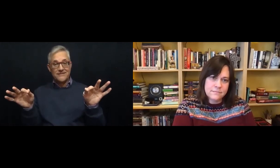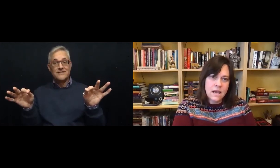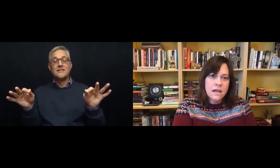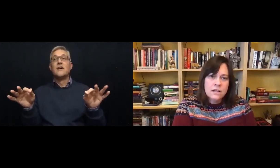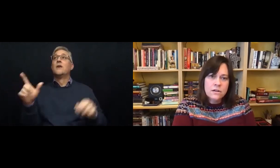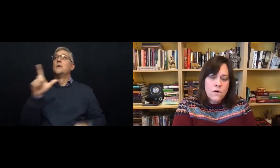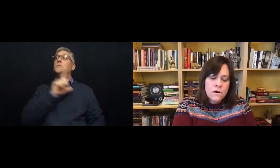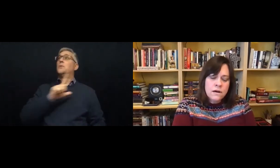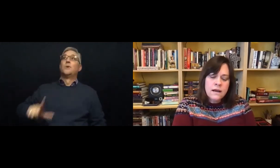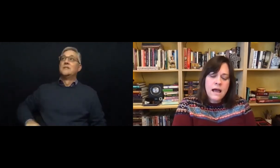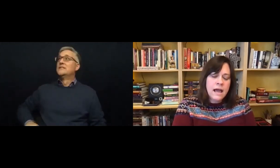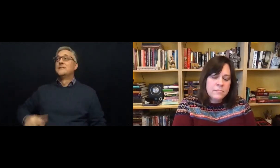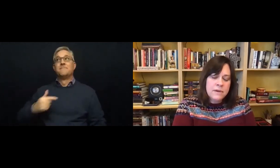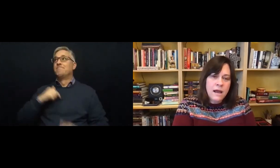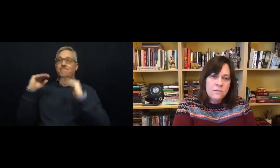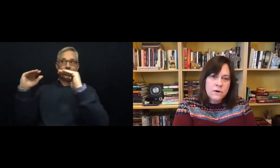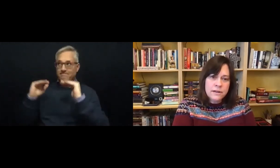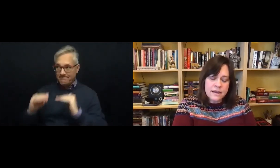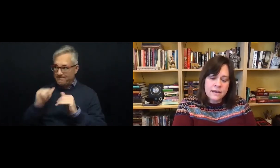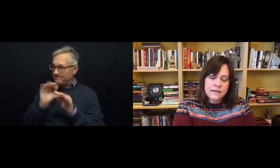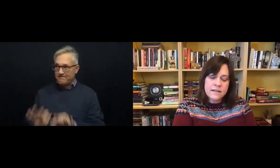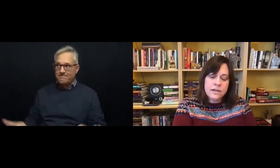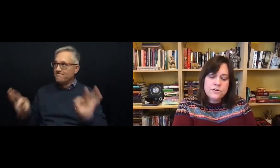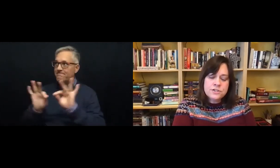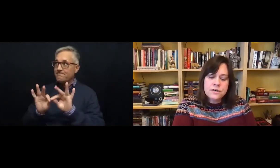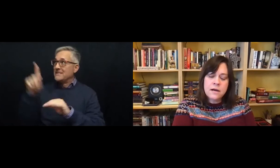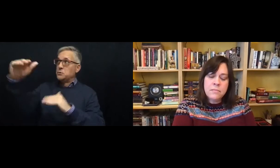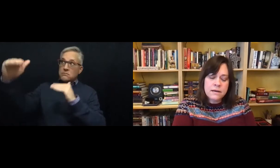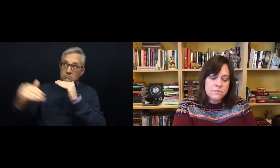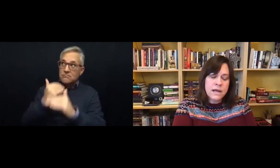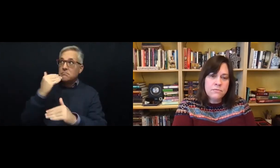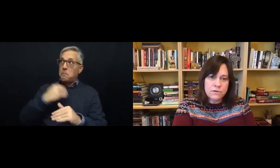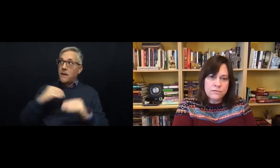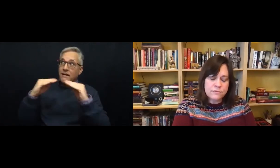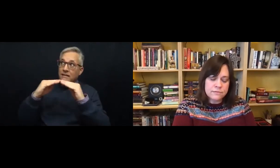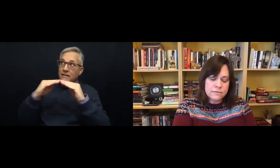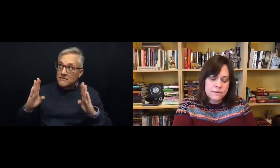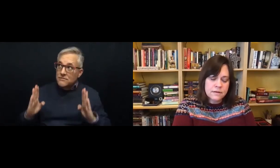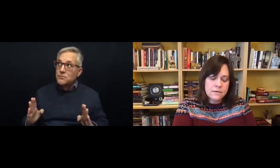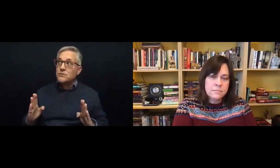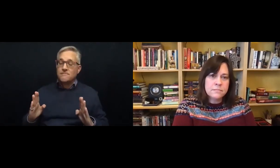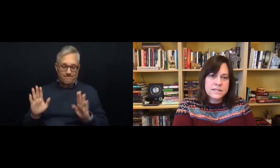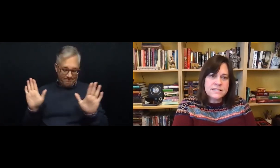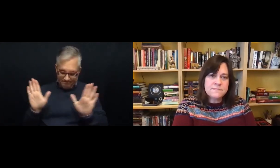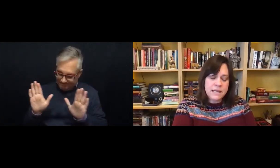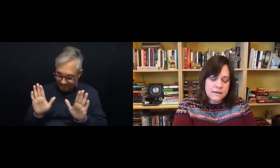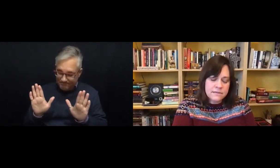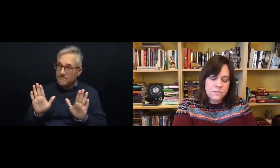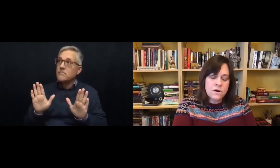Lord I am not worthy that you should come under my roof but speak the word